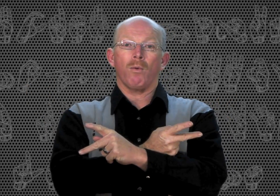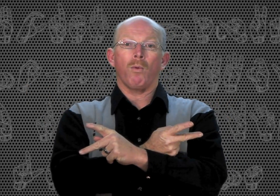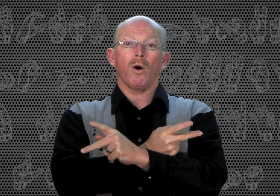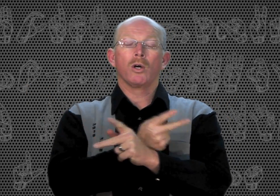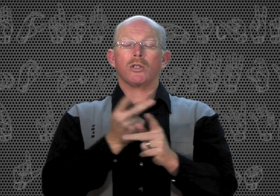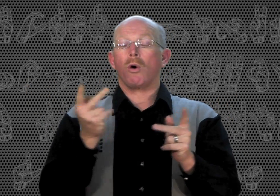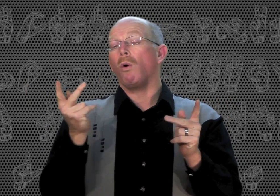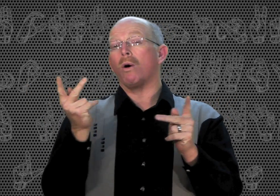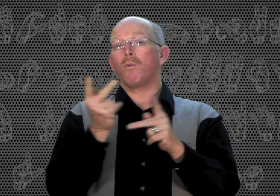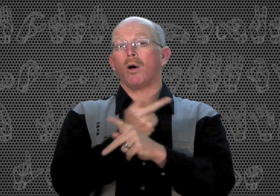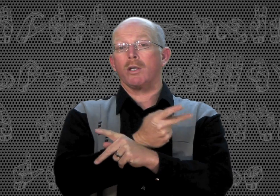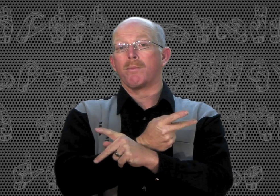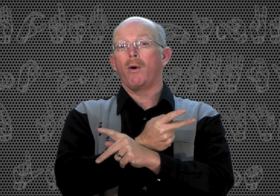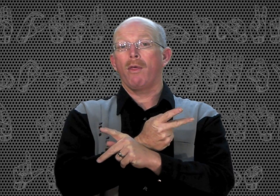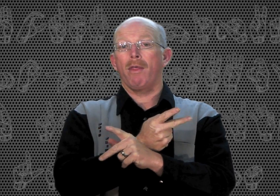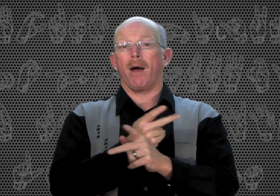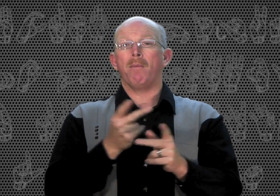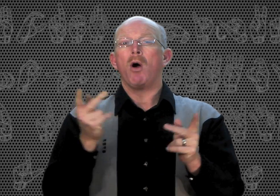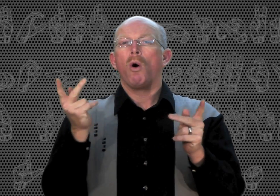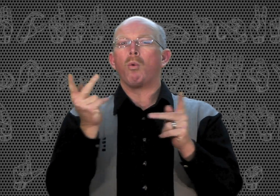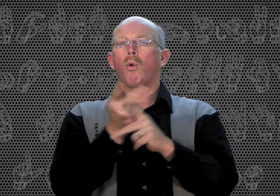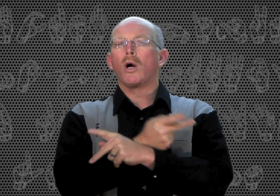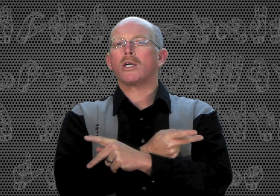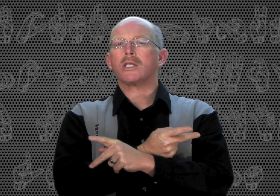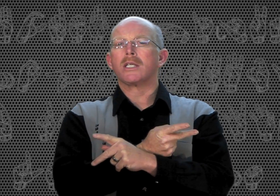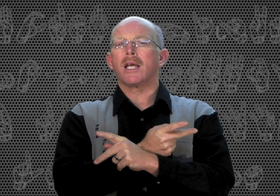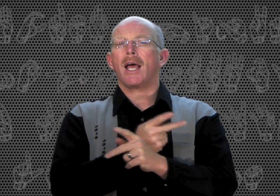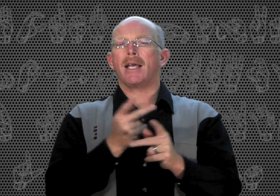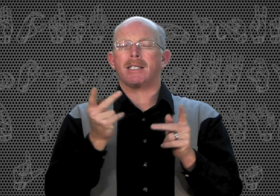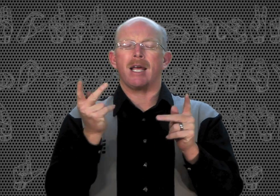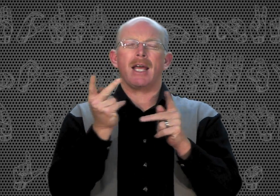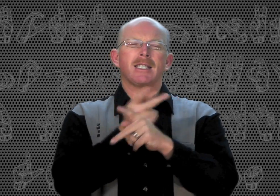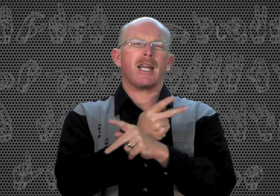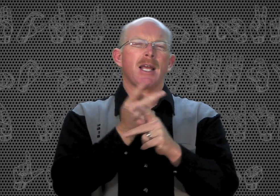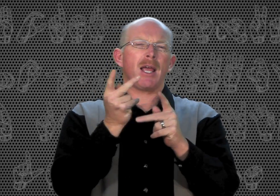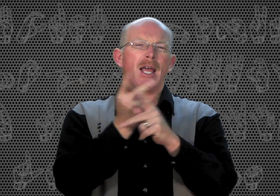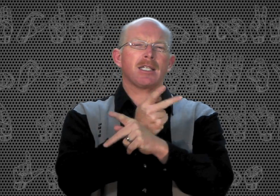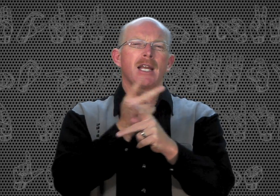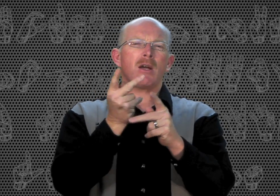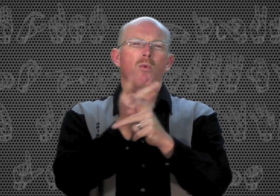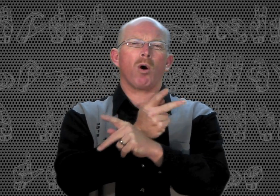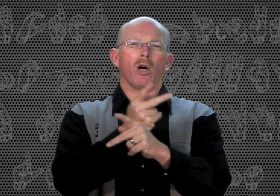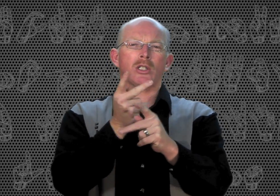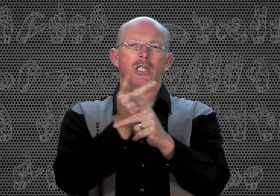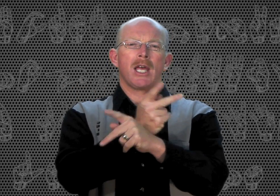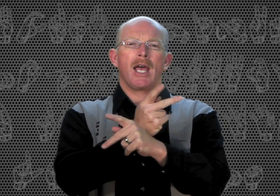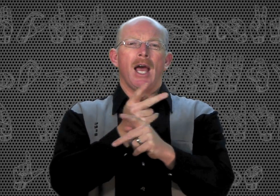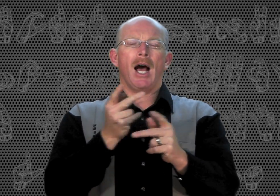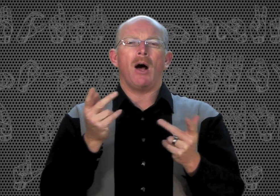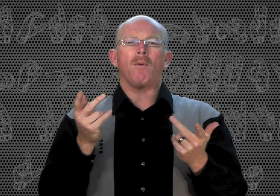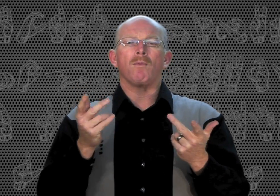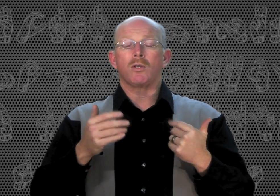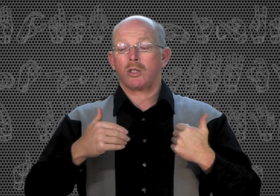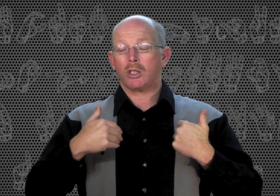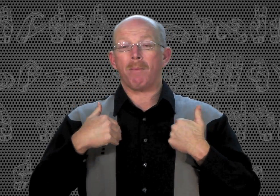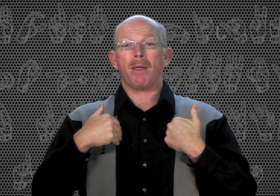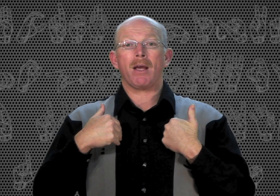worse or worse, both of them. Worse, it's getting worse. Something